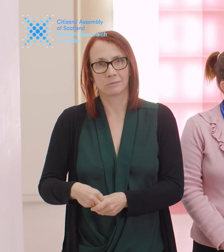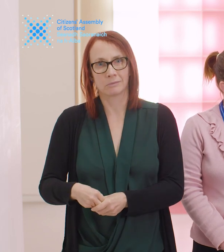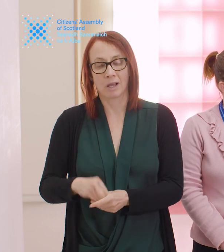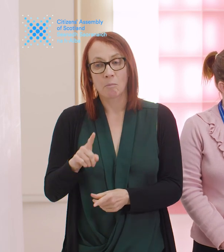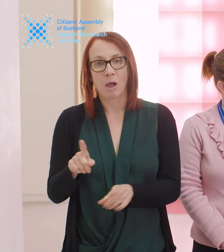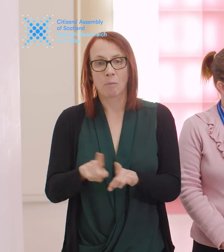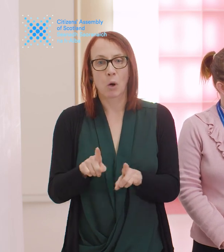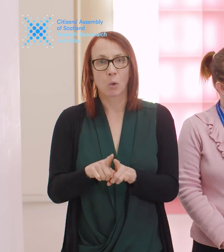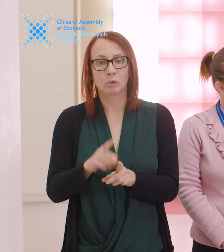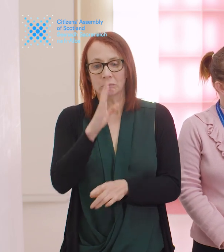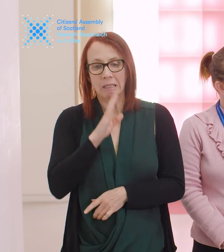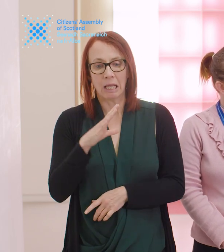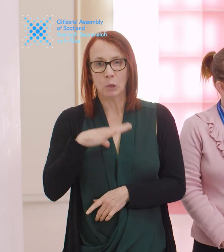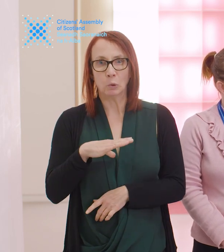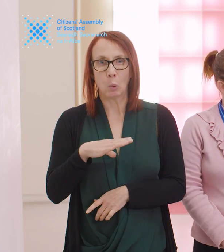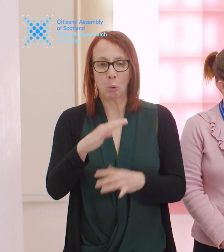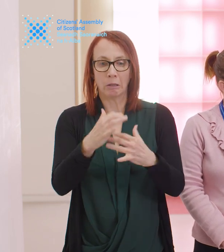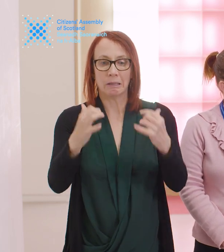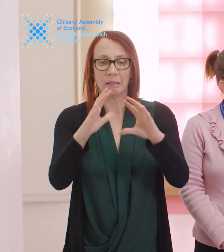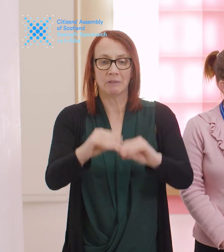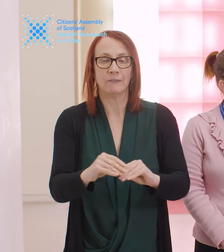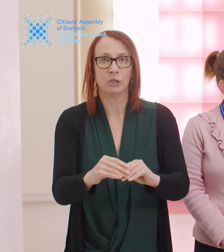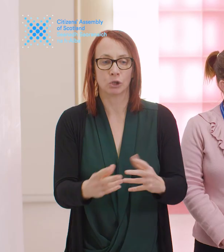sad because I don't want that to be lost for other people.